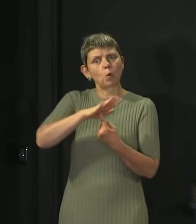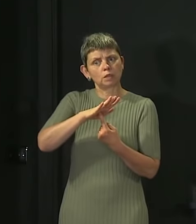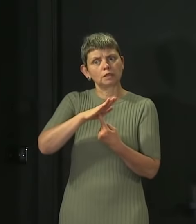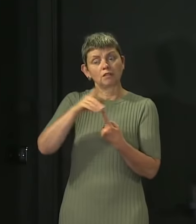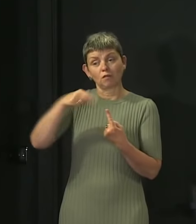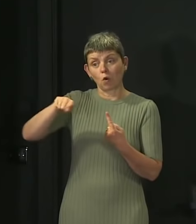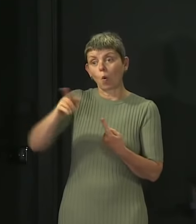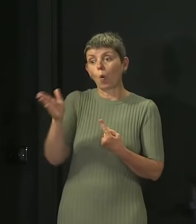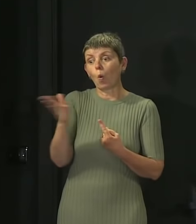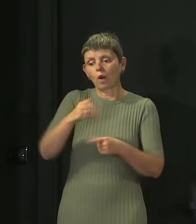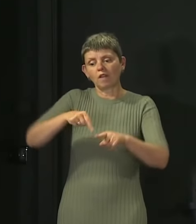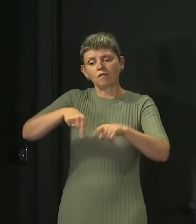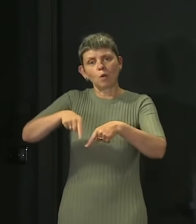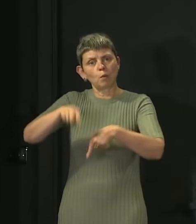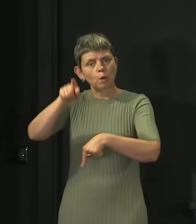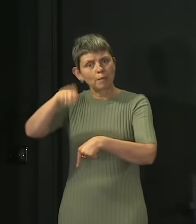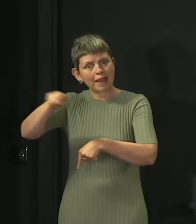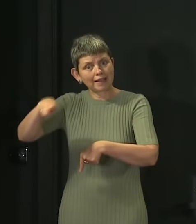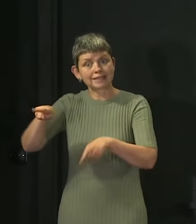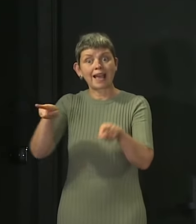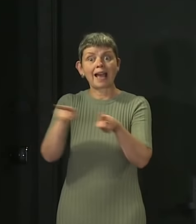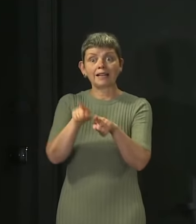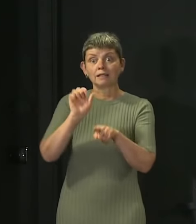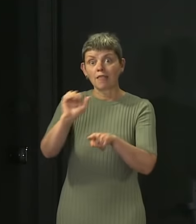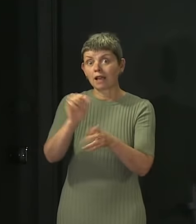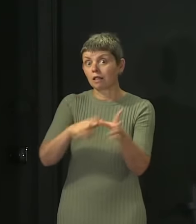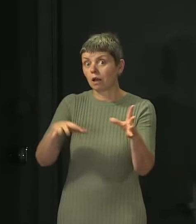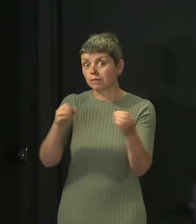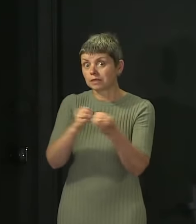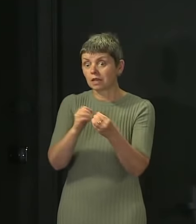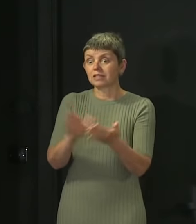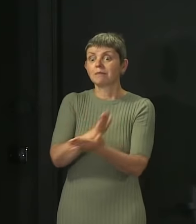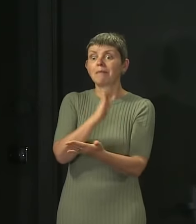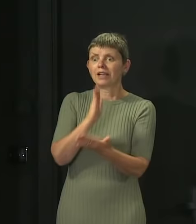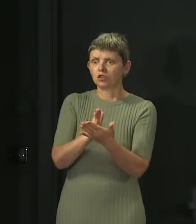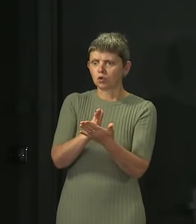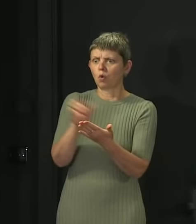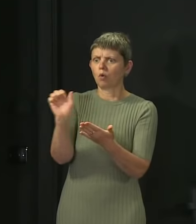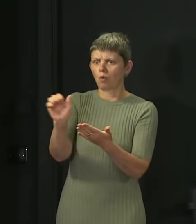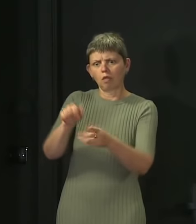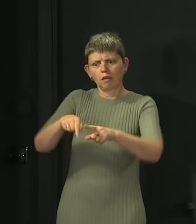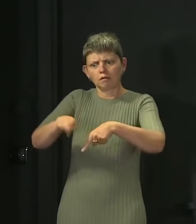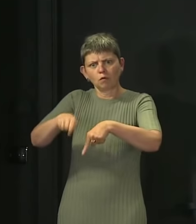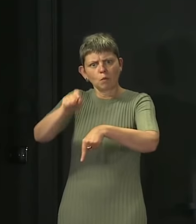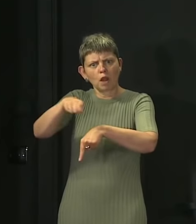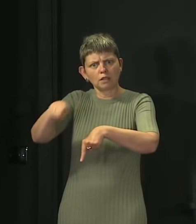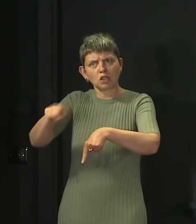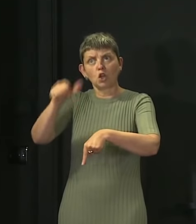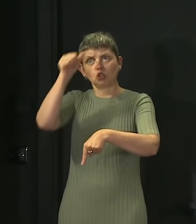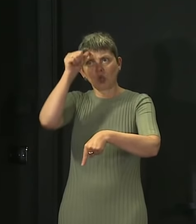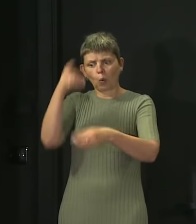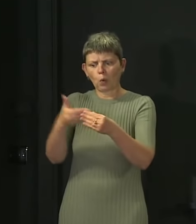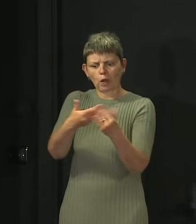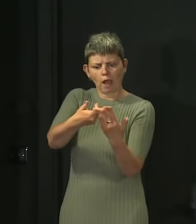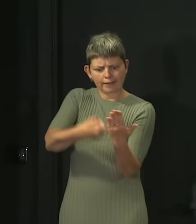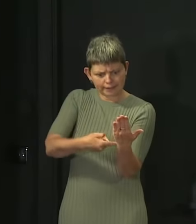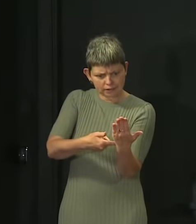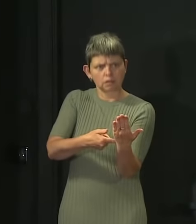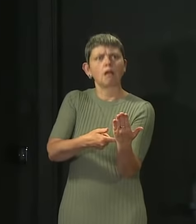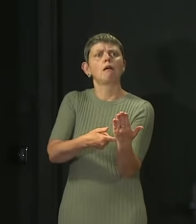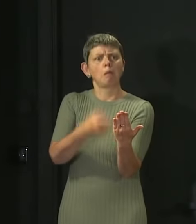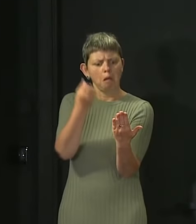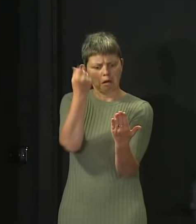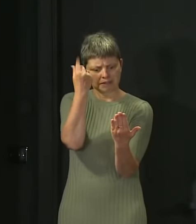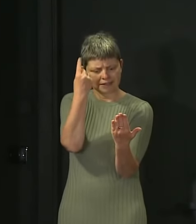on football players, but also rests on clubs to make sure that the players know what the guidance is and are complying with it. I think that